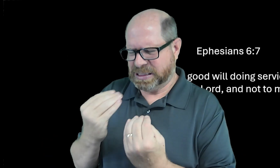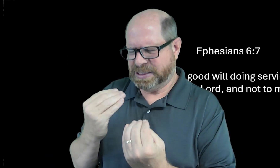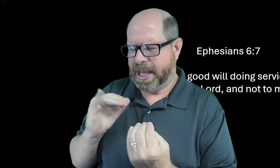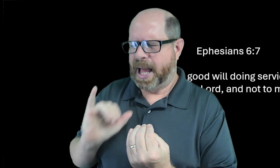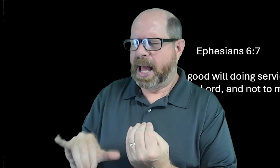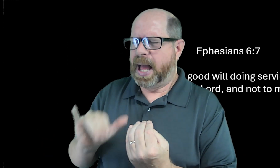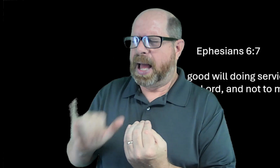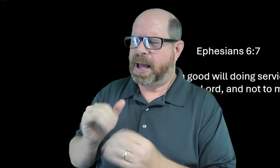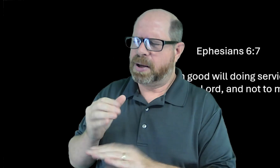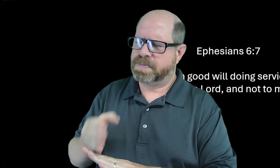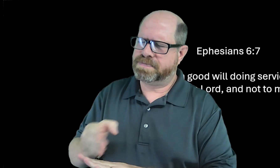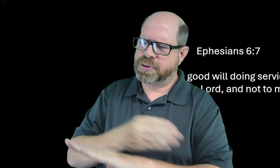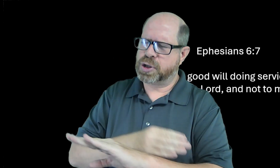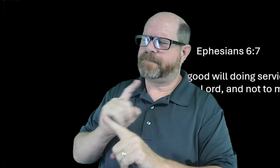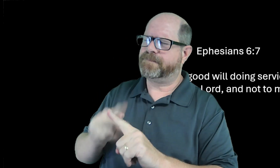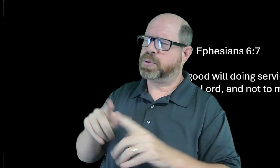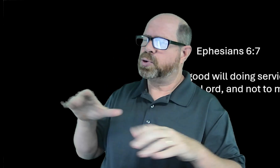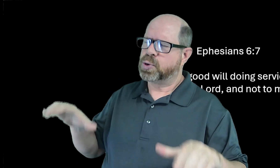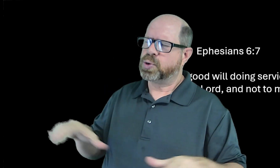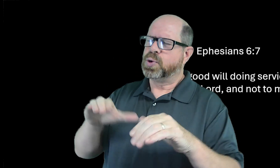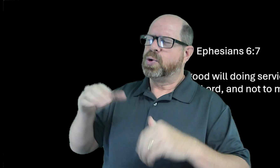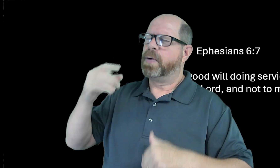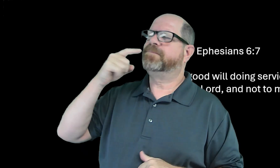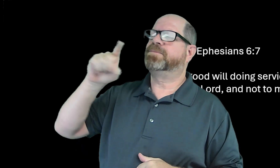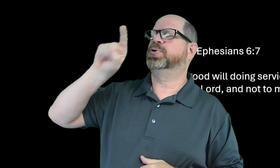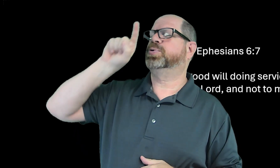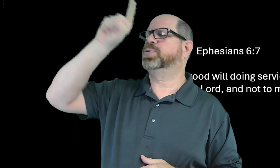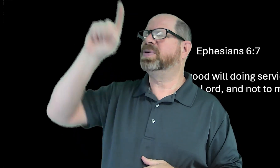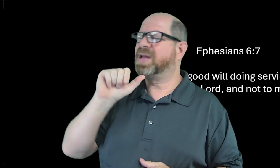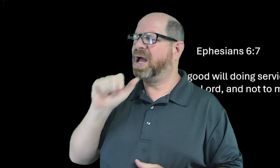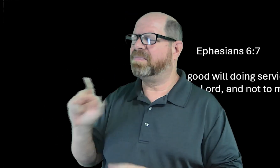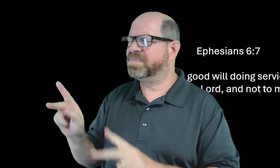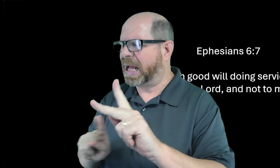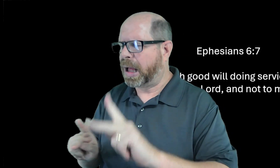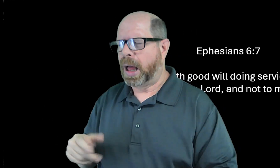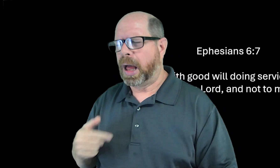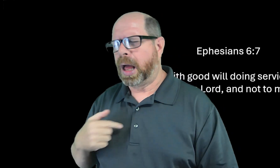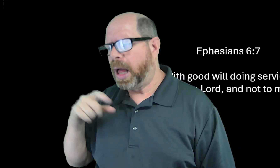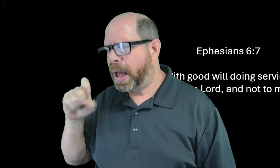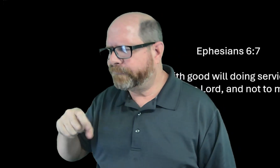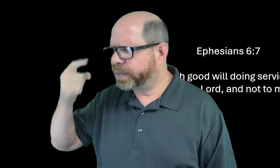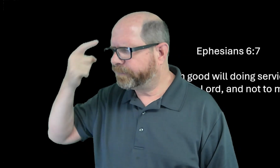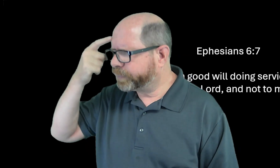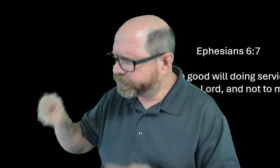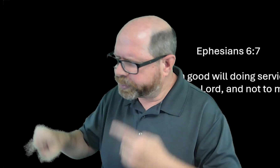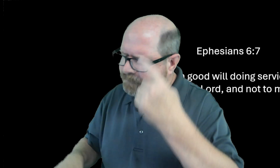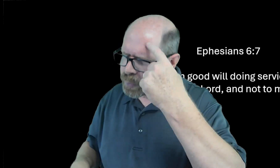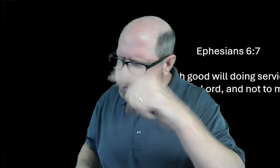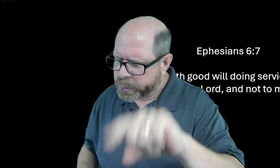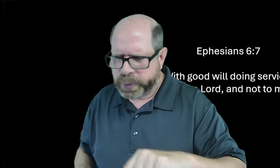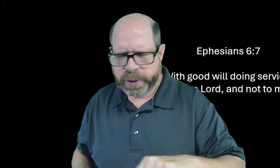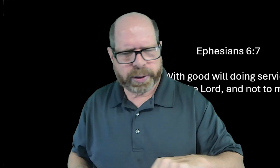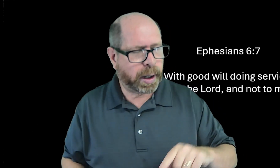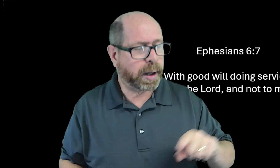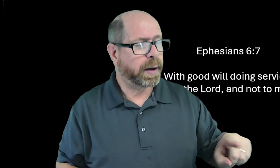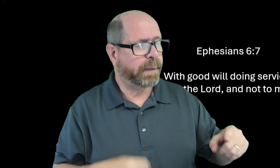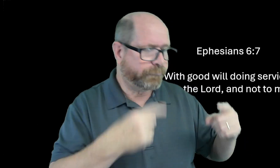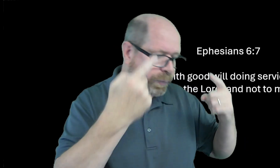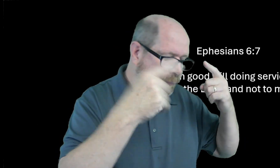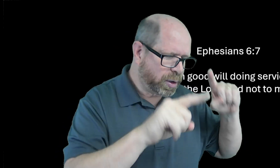that teaches us how to improve in our service for you to not think oh i have to do this and these people